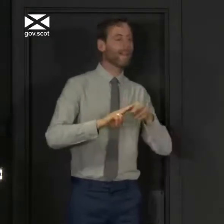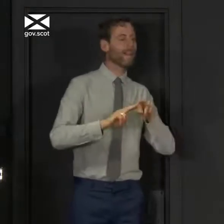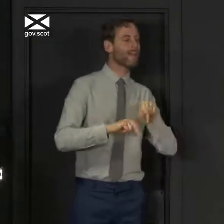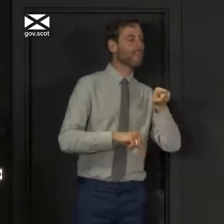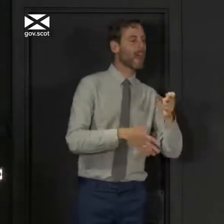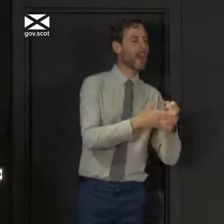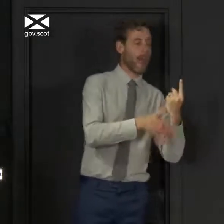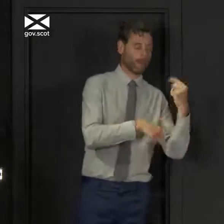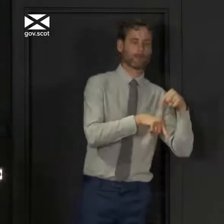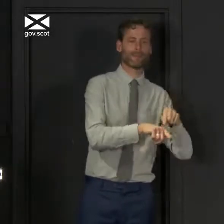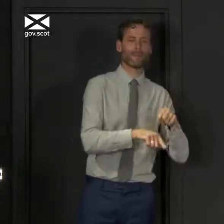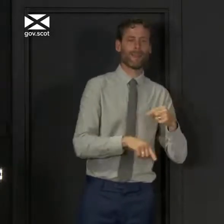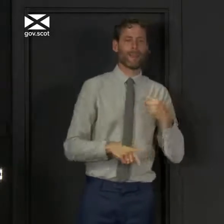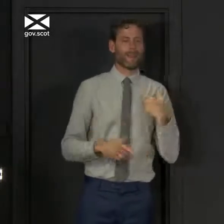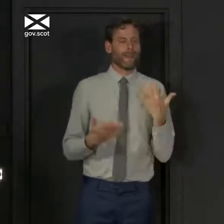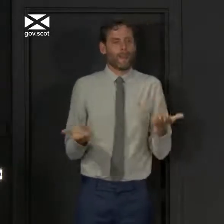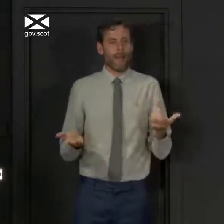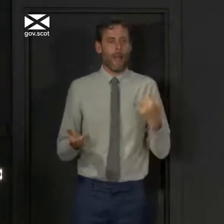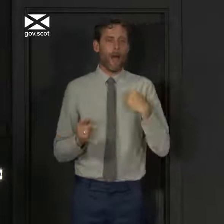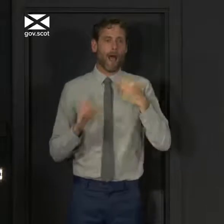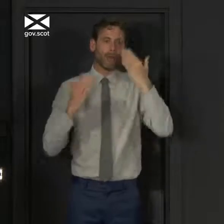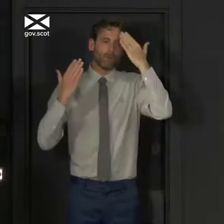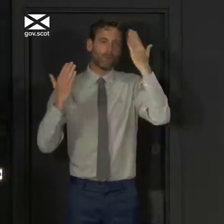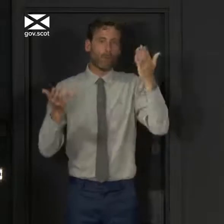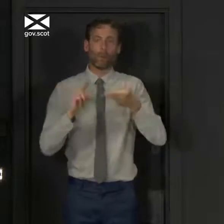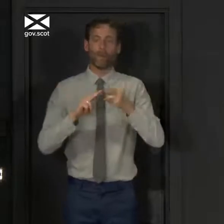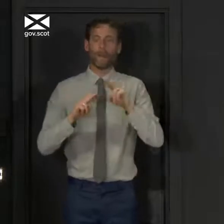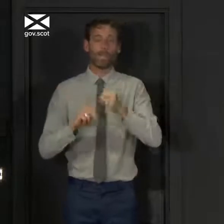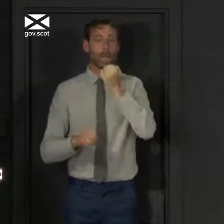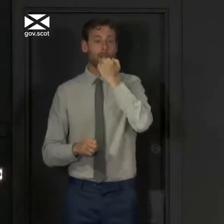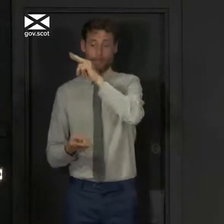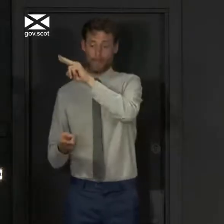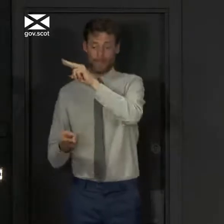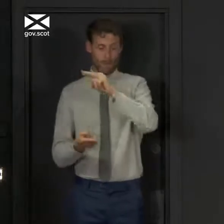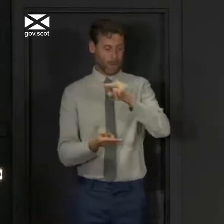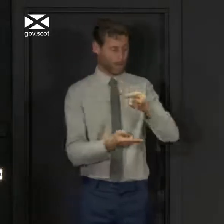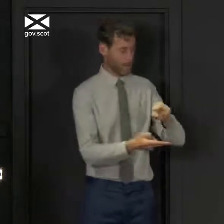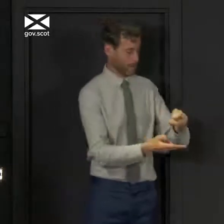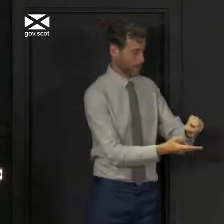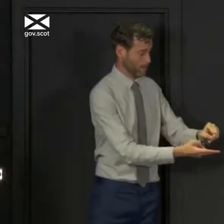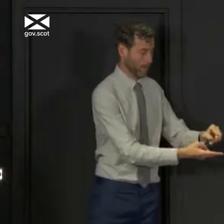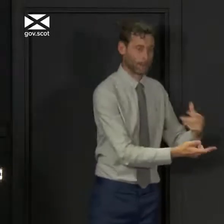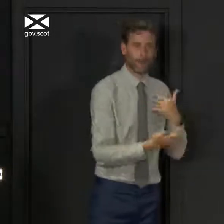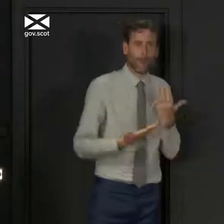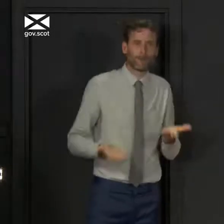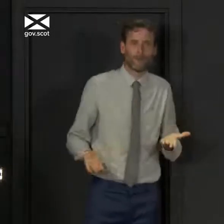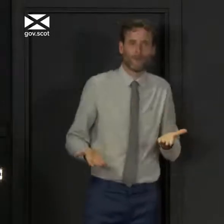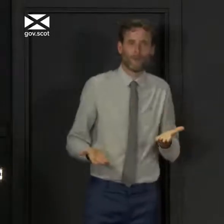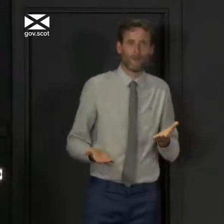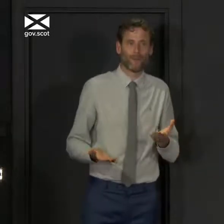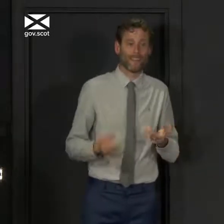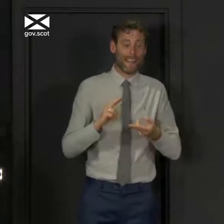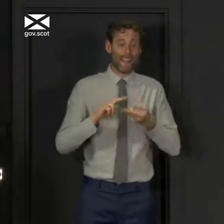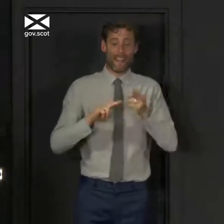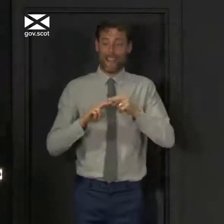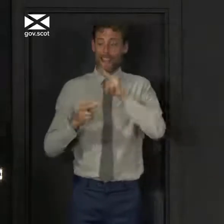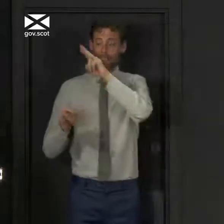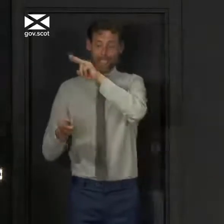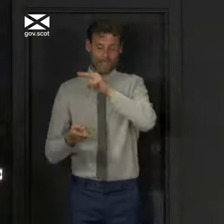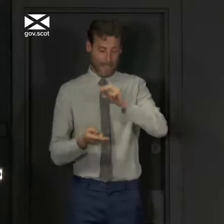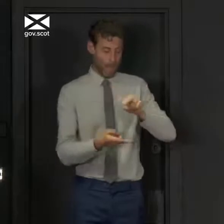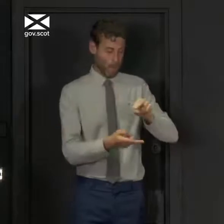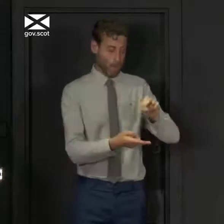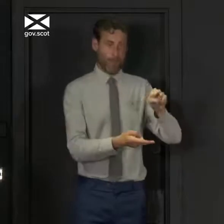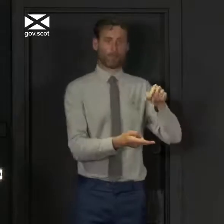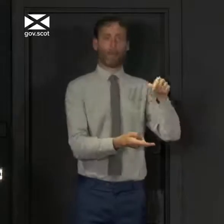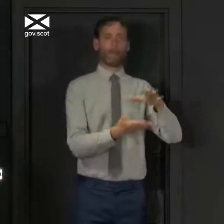I fervently hope so, but I cannot guarantee that. Equally, if we start to see slight increases, will that mean that we have to go